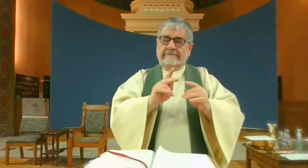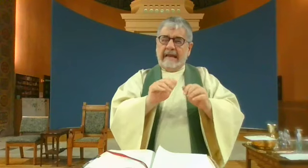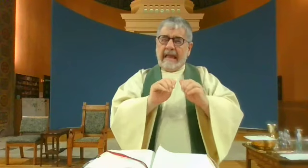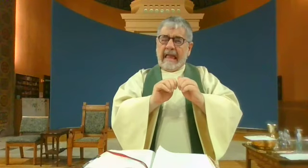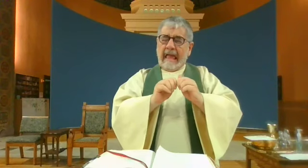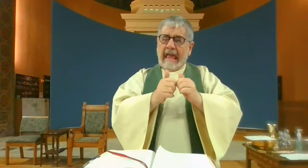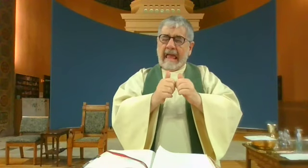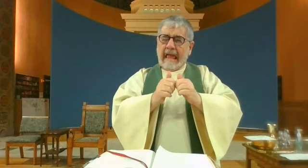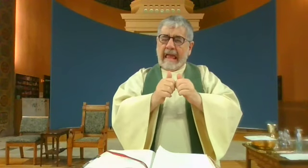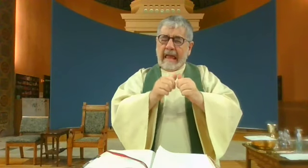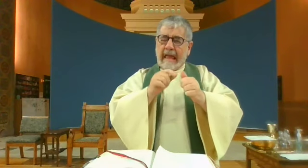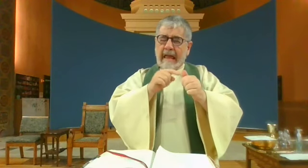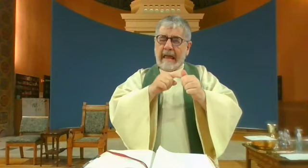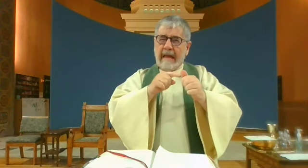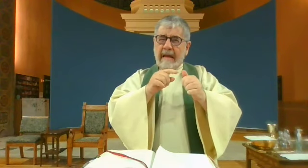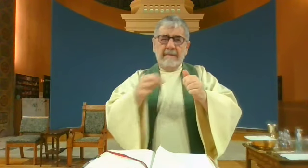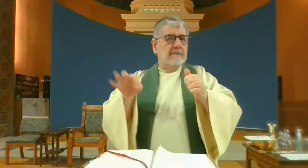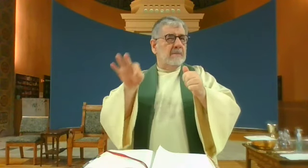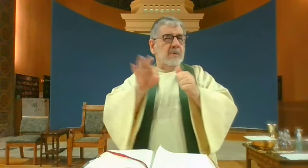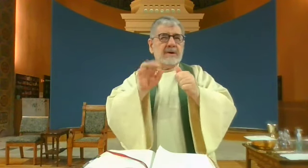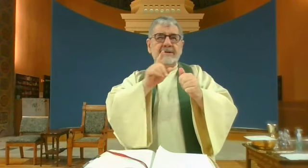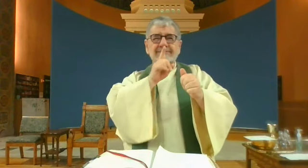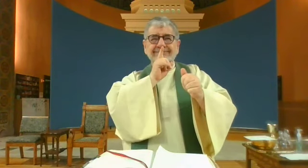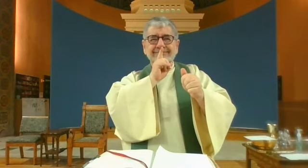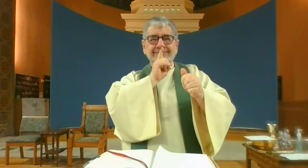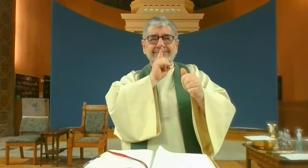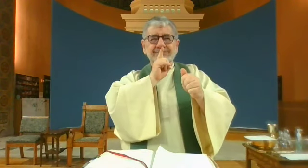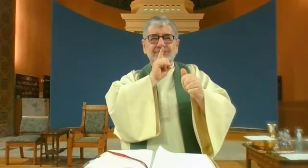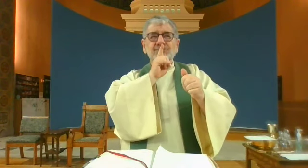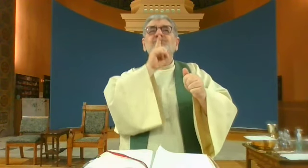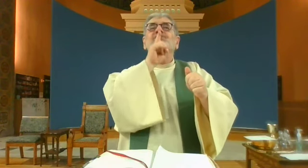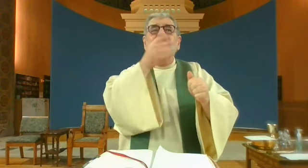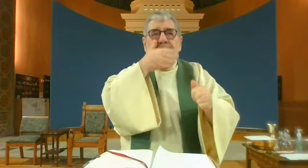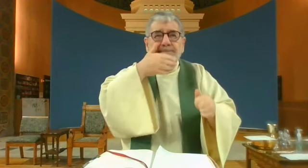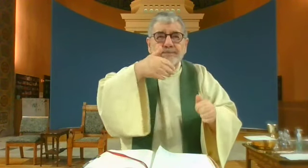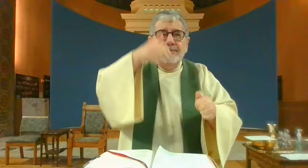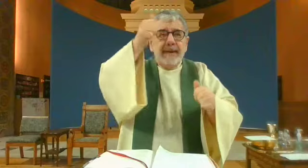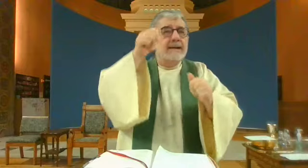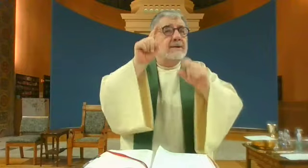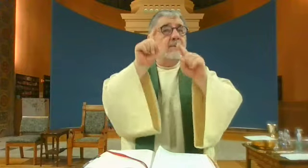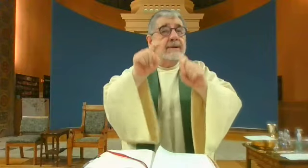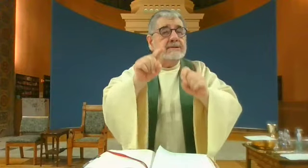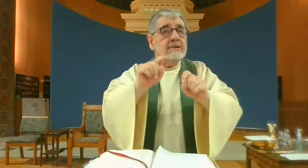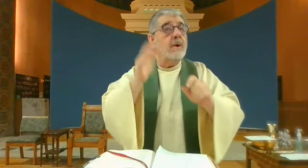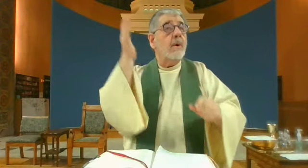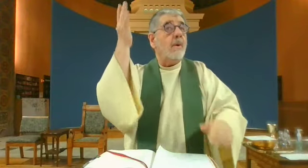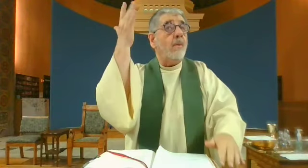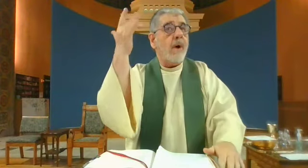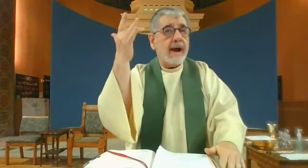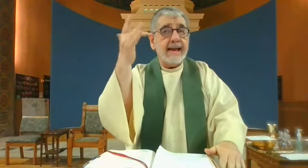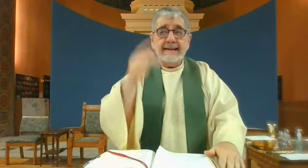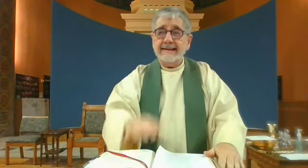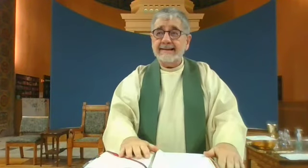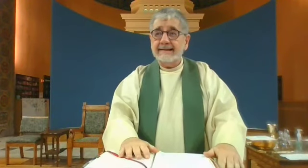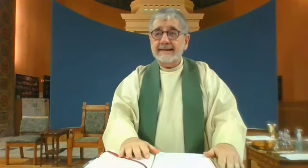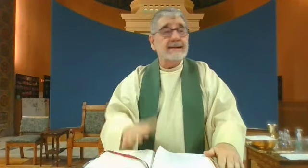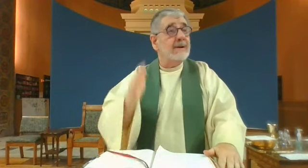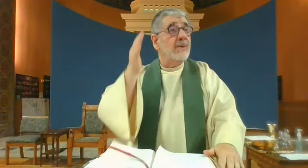And some people, well, how? Did he pour something in? Like, no, the better question is